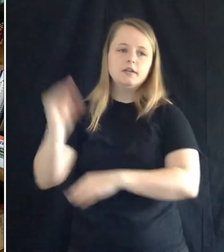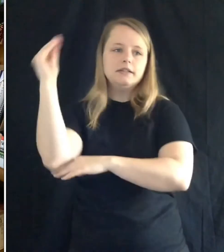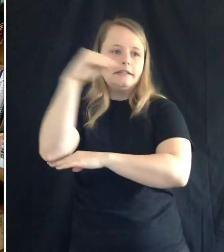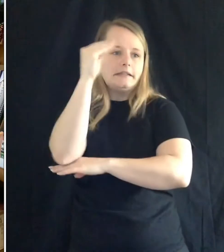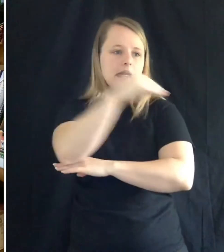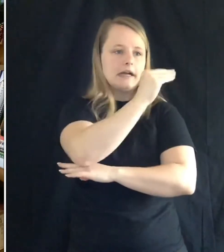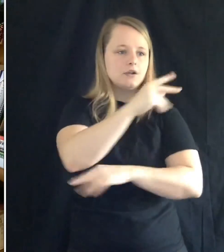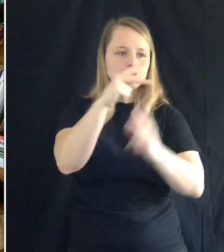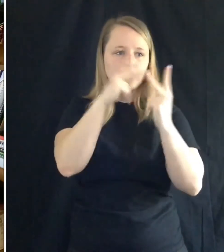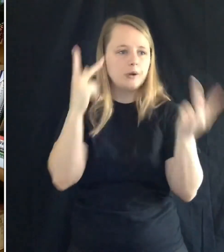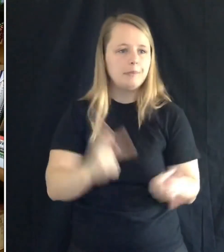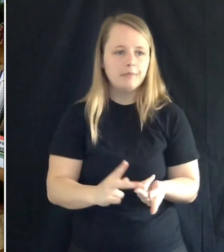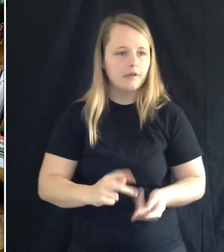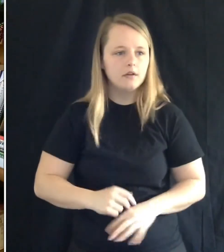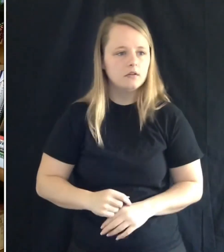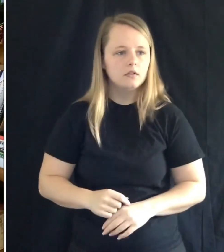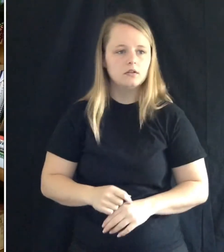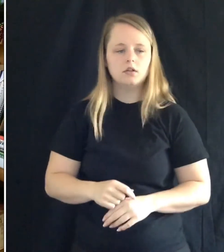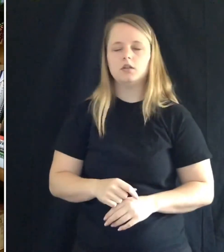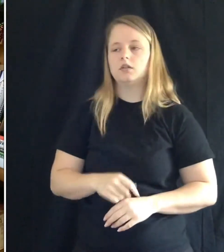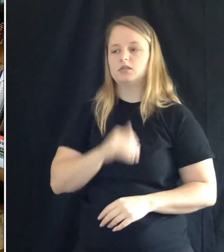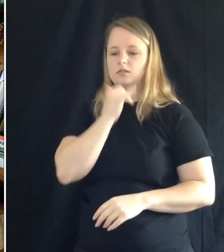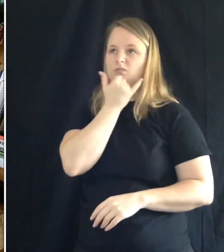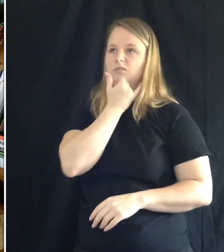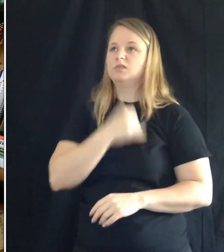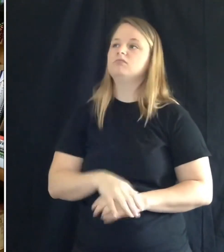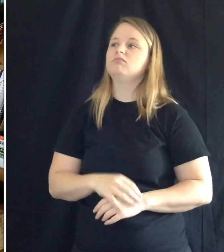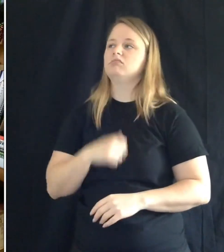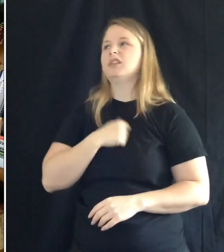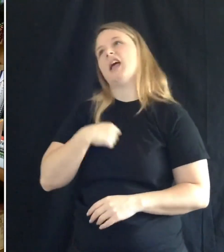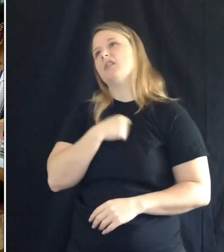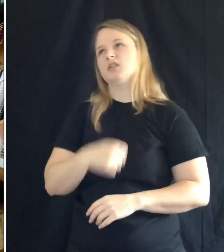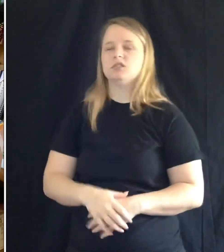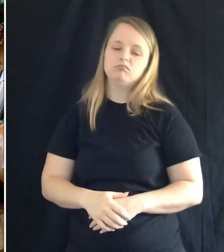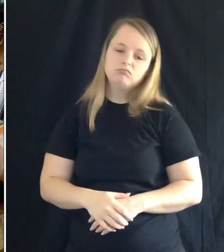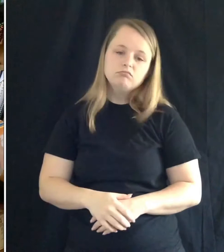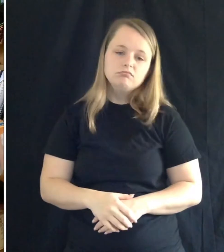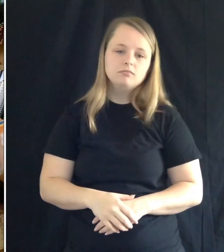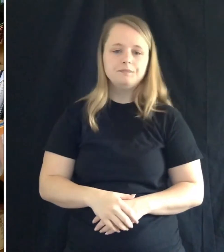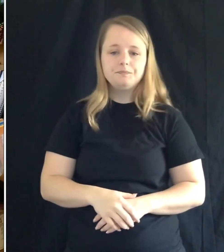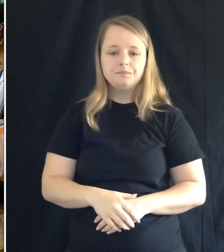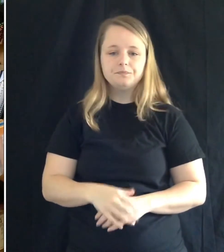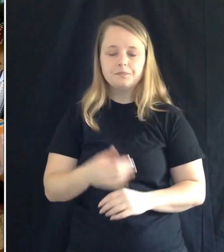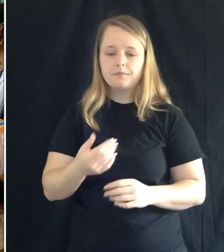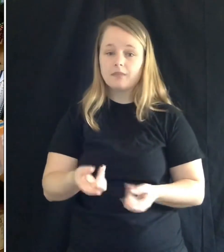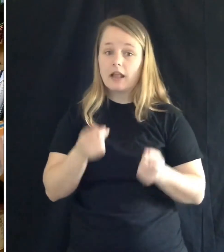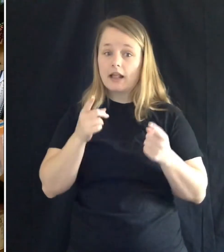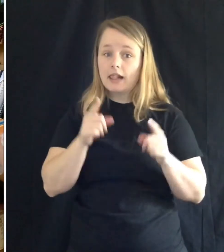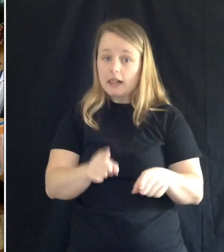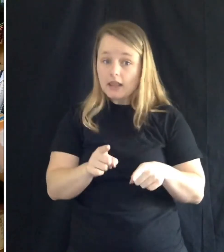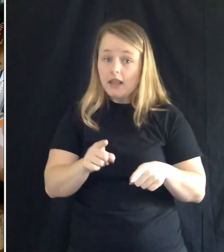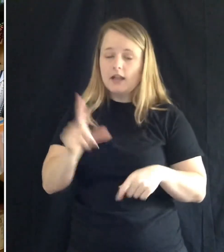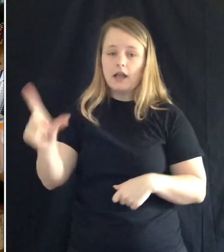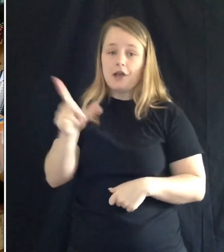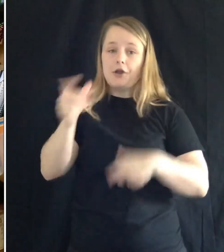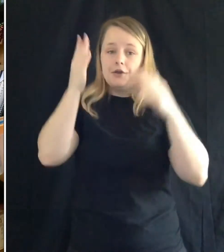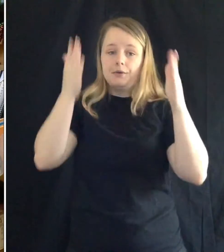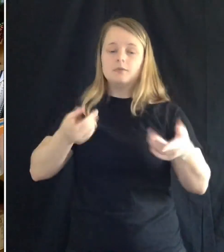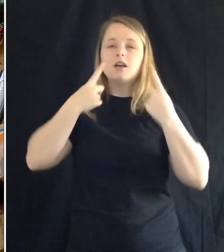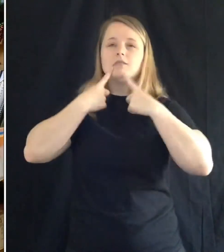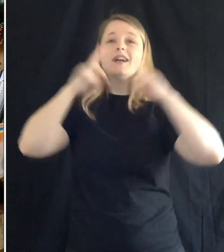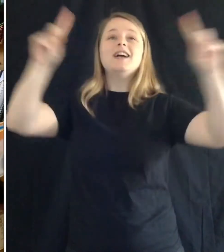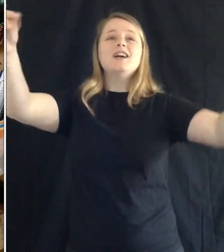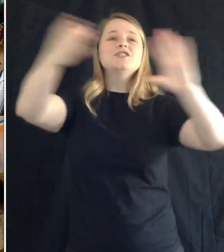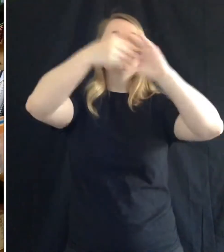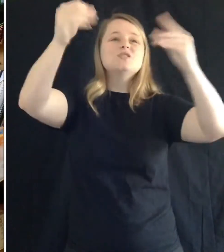Oops, said Froggy. Sorry. Then Miss Otterbottom announced, Story time!